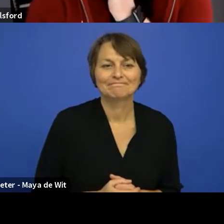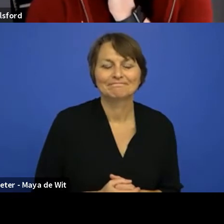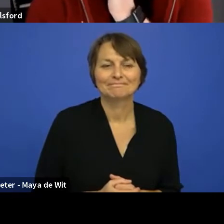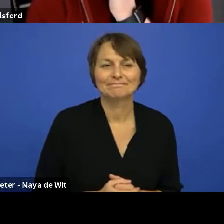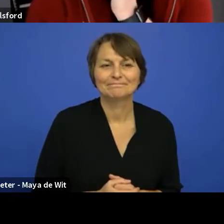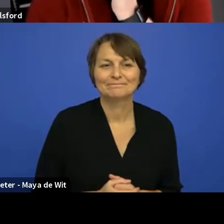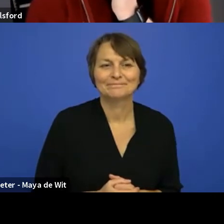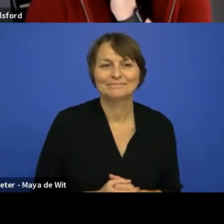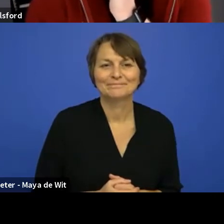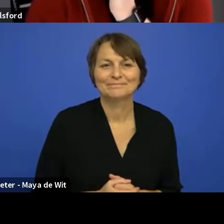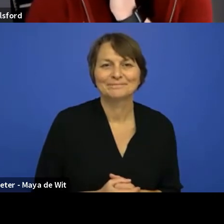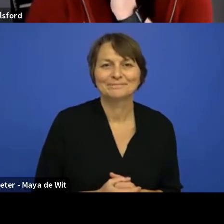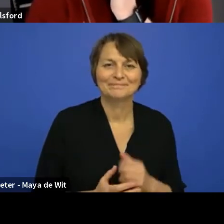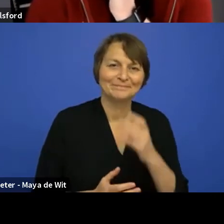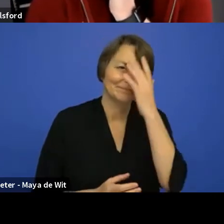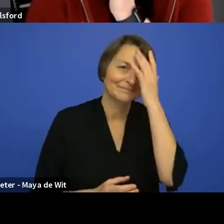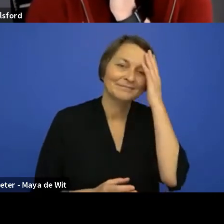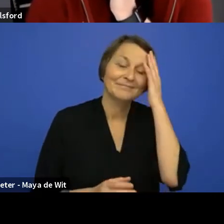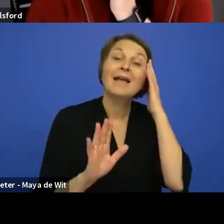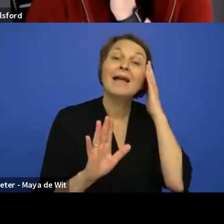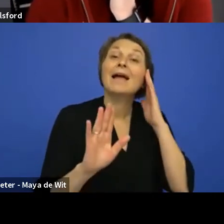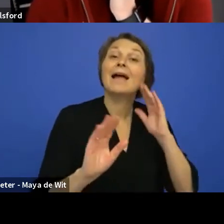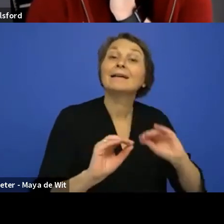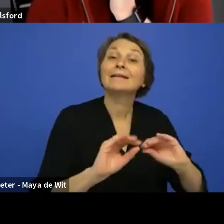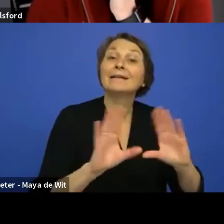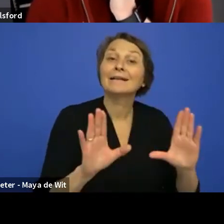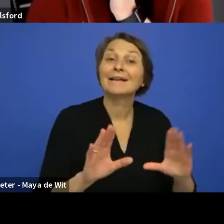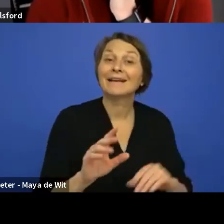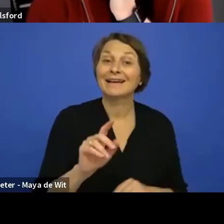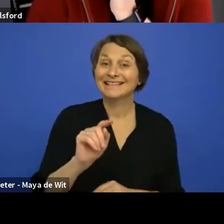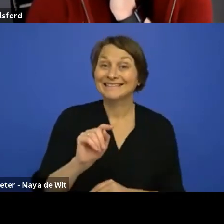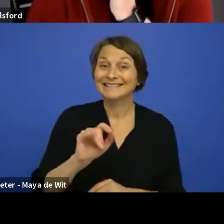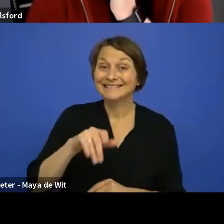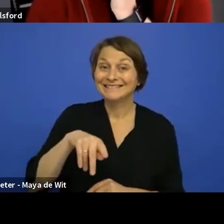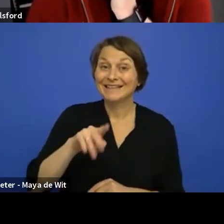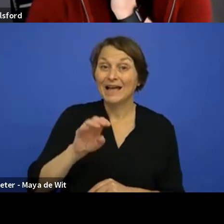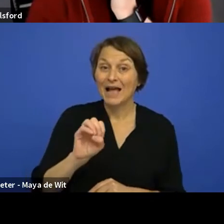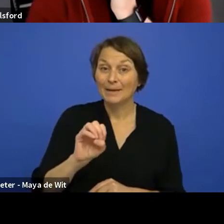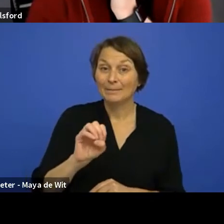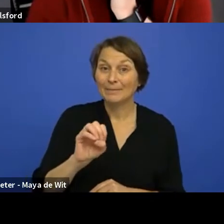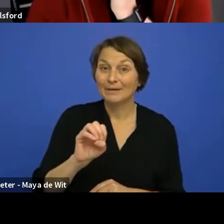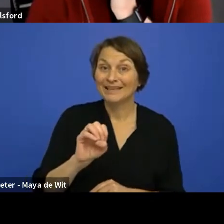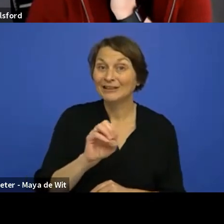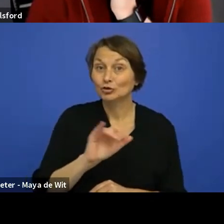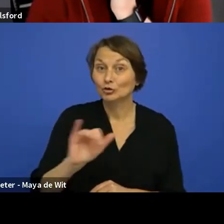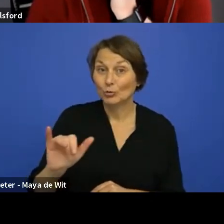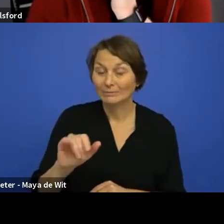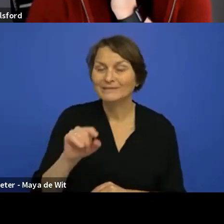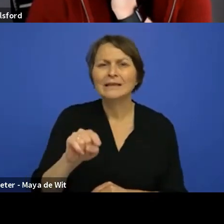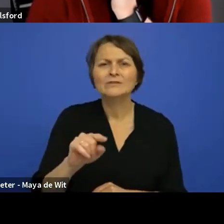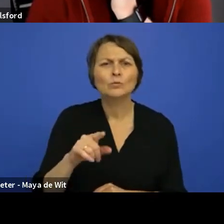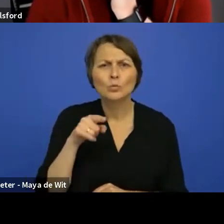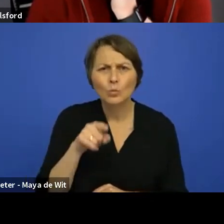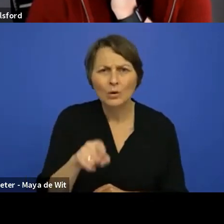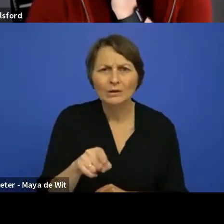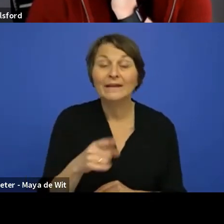And just to make it clear TypeScript is for developing the components, you can use them with